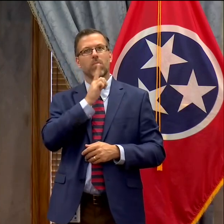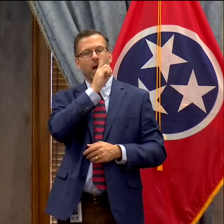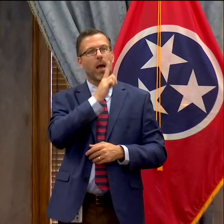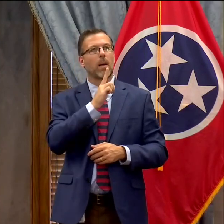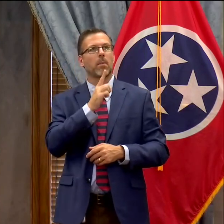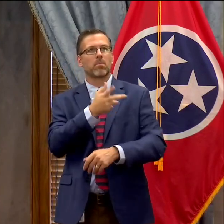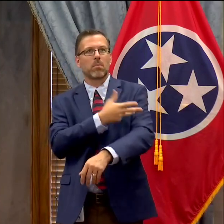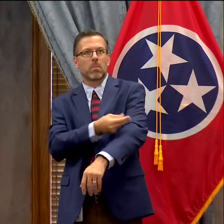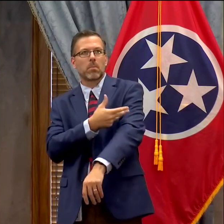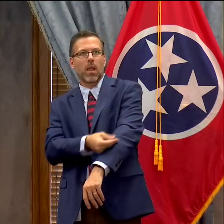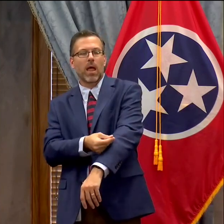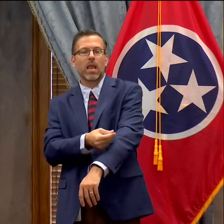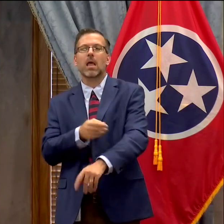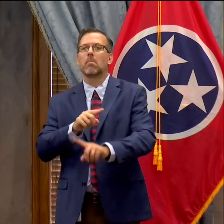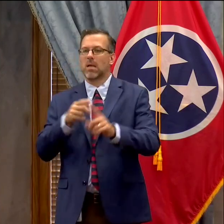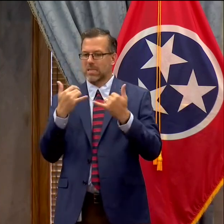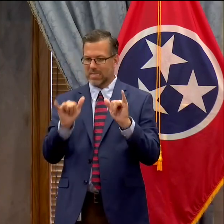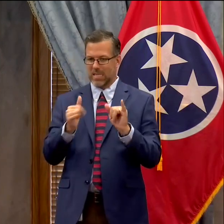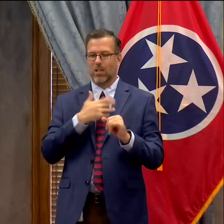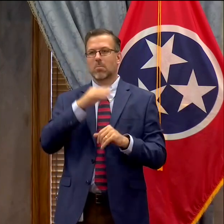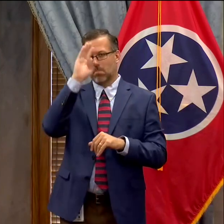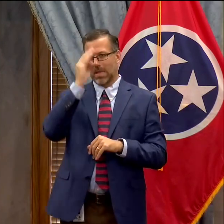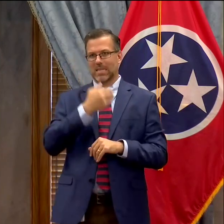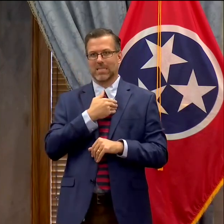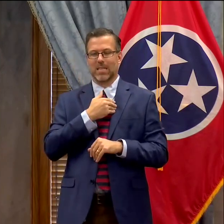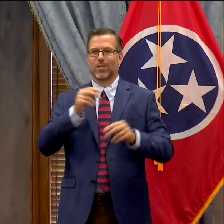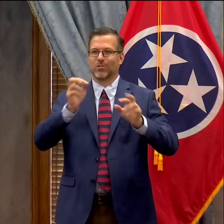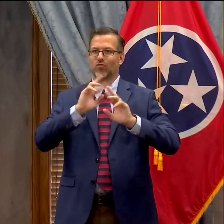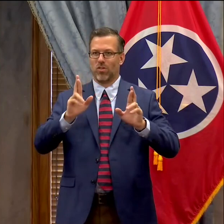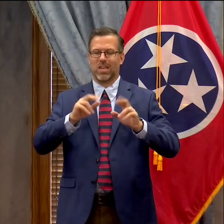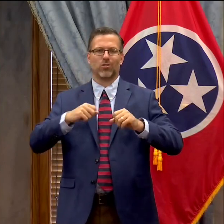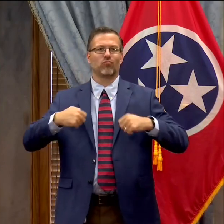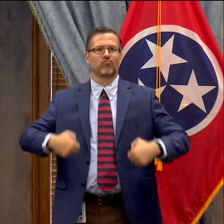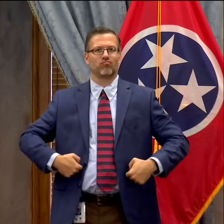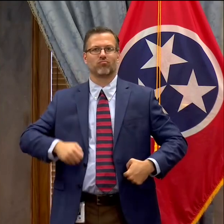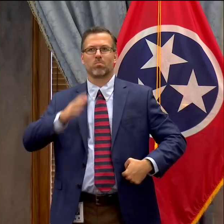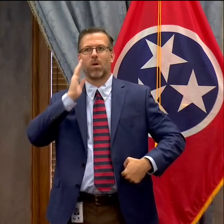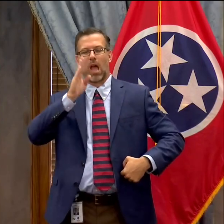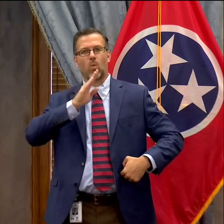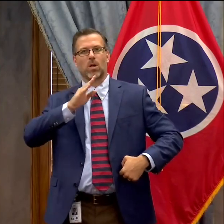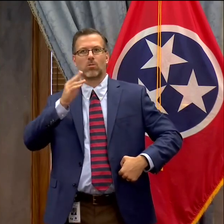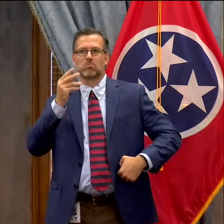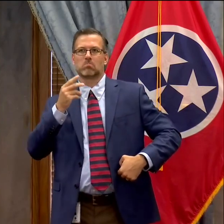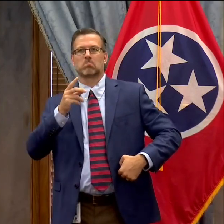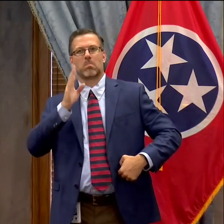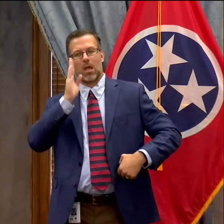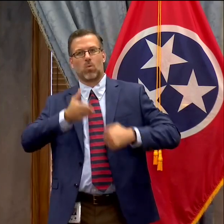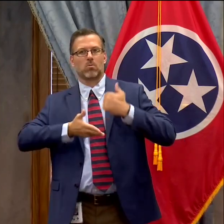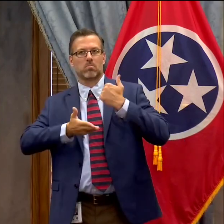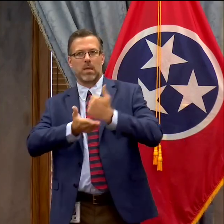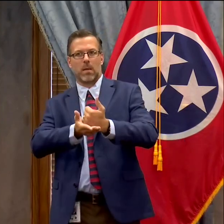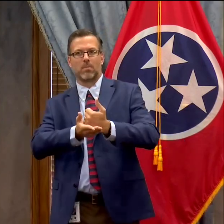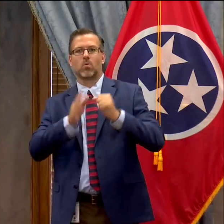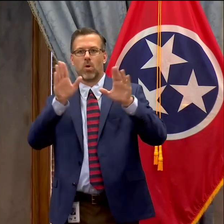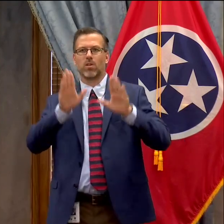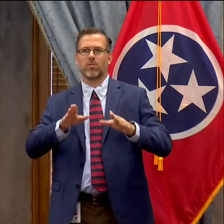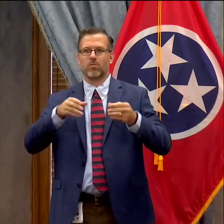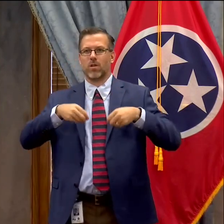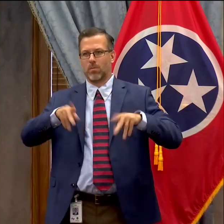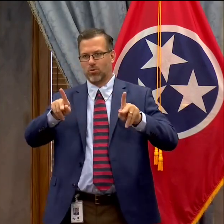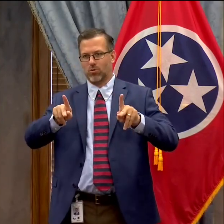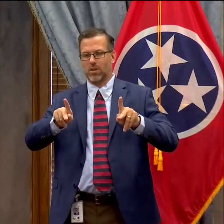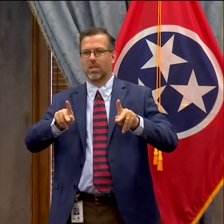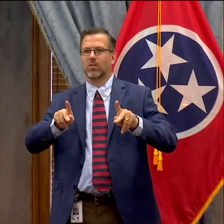they quickly fought to line up to go first once we explained to them that this was a wonderful opportunity to uniquely